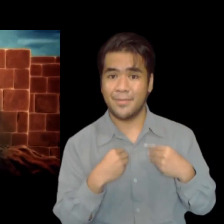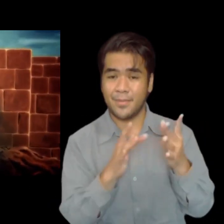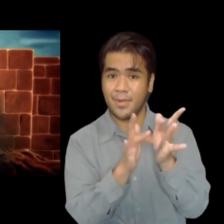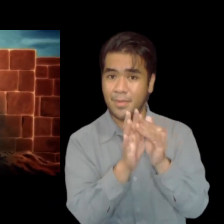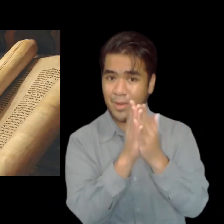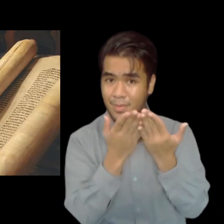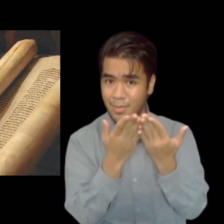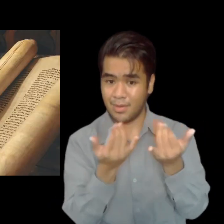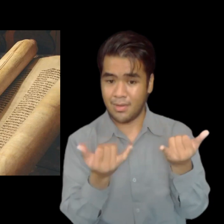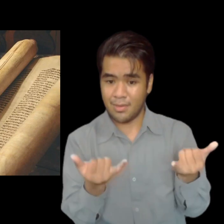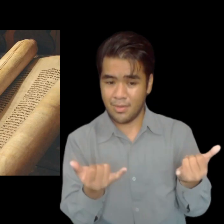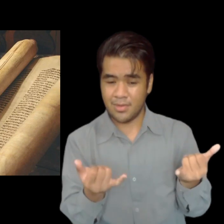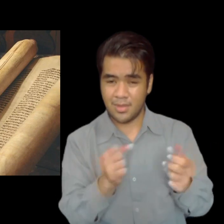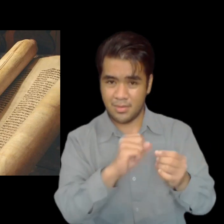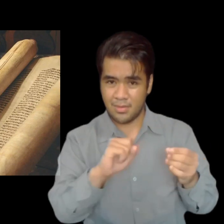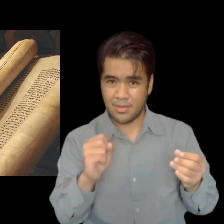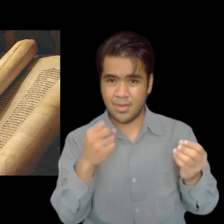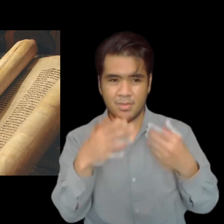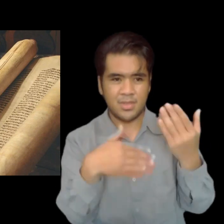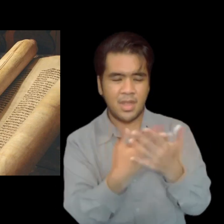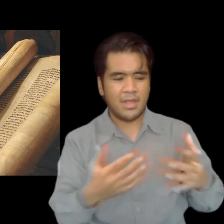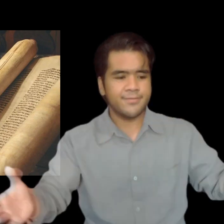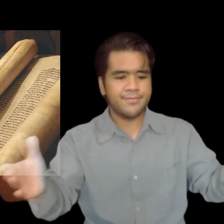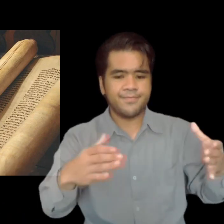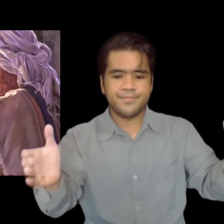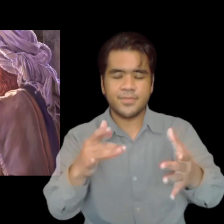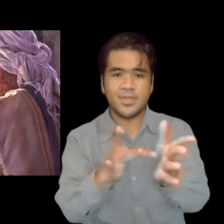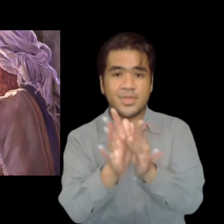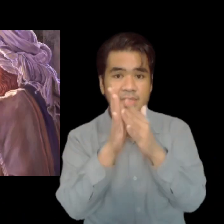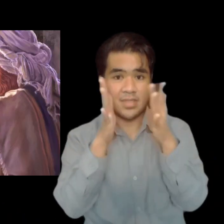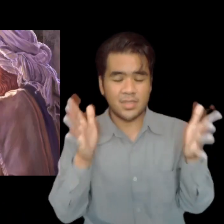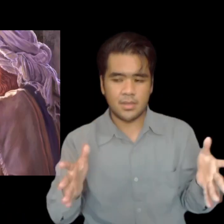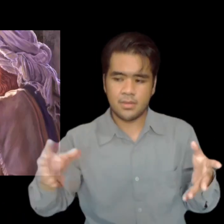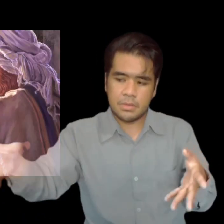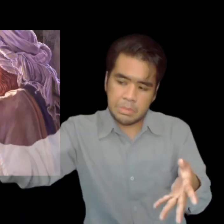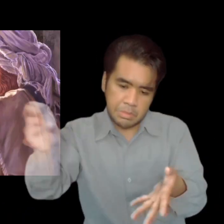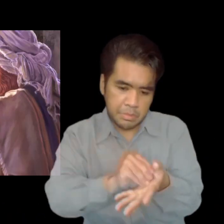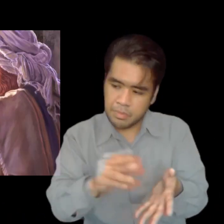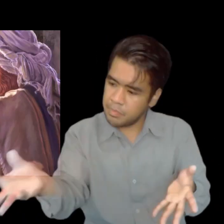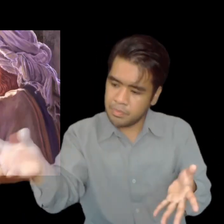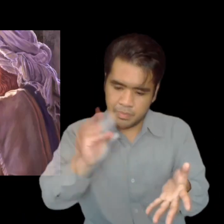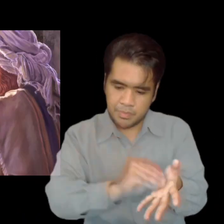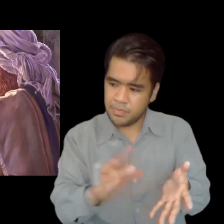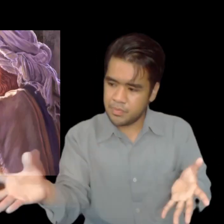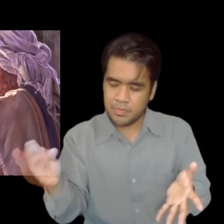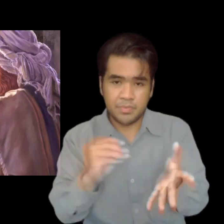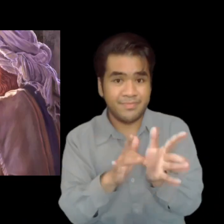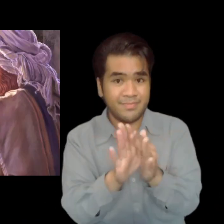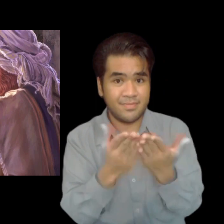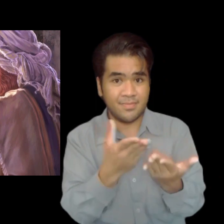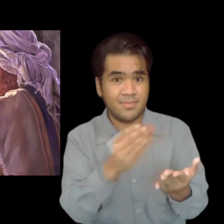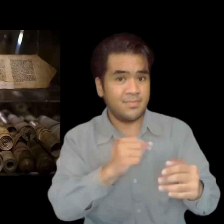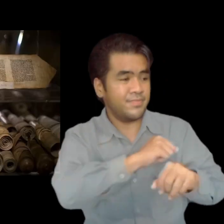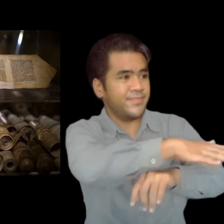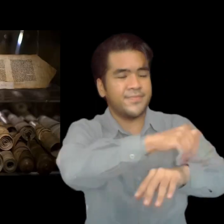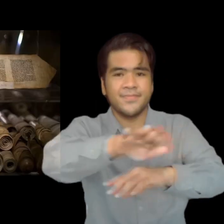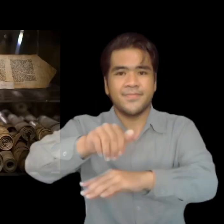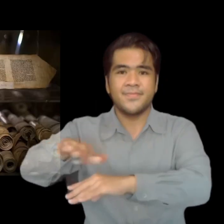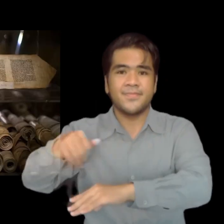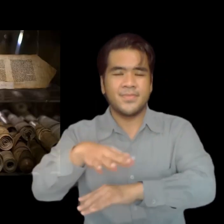Their writings were compiled by the early Christians, and were manually copied for distribution in different languages. And thousands of these